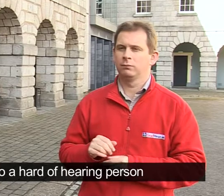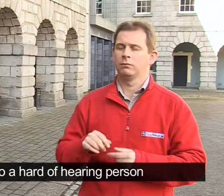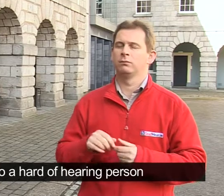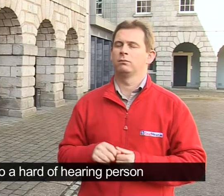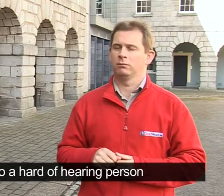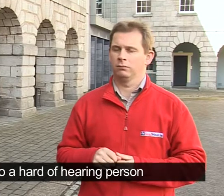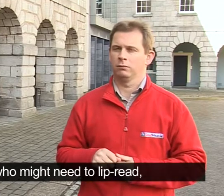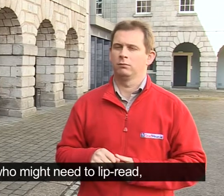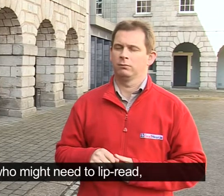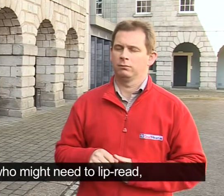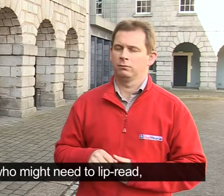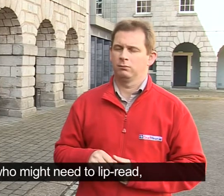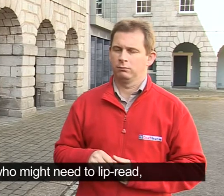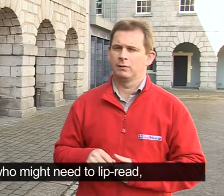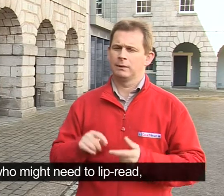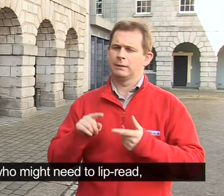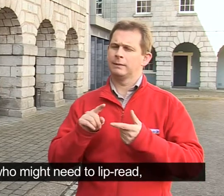might need to lip read. So, lighting is consideration here.